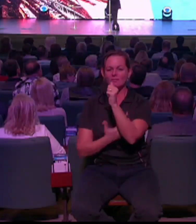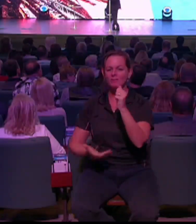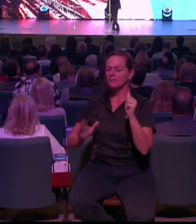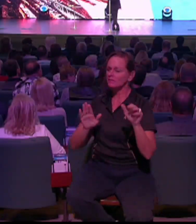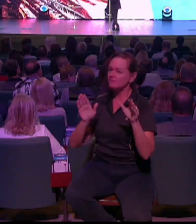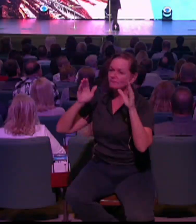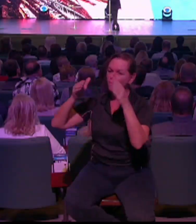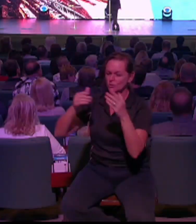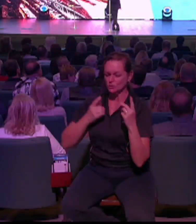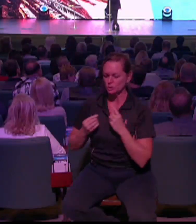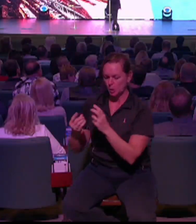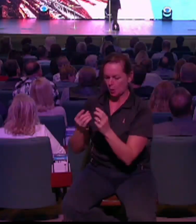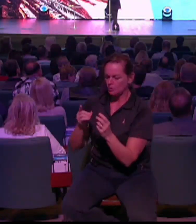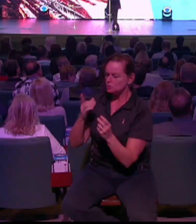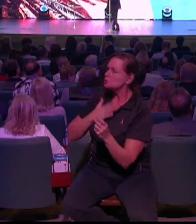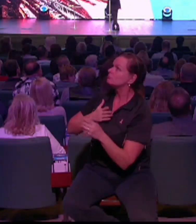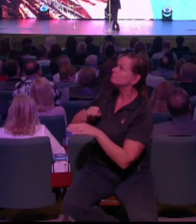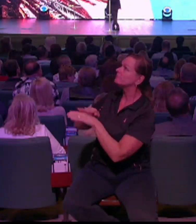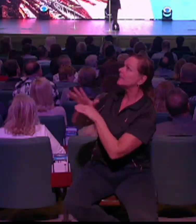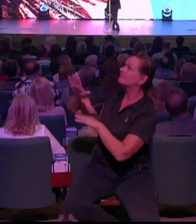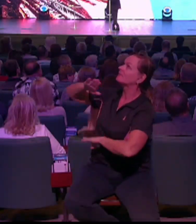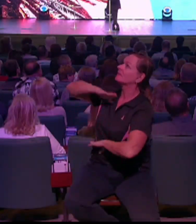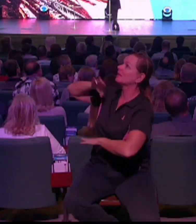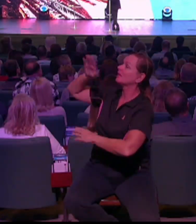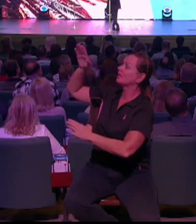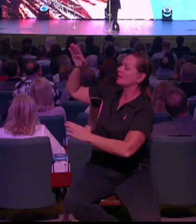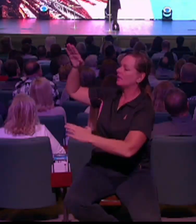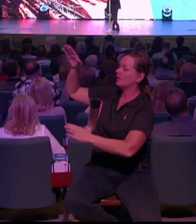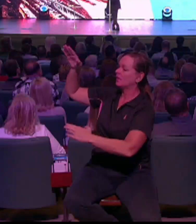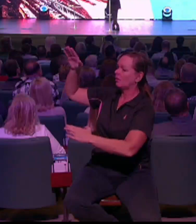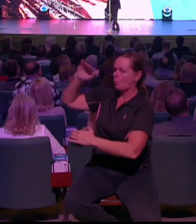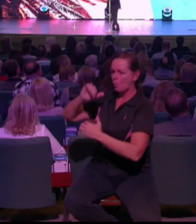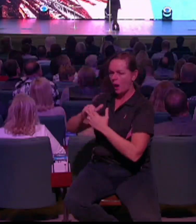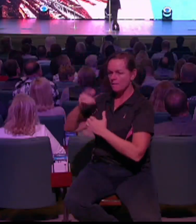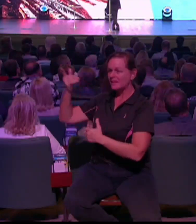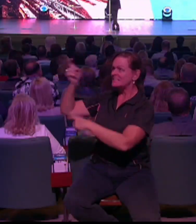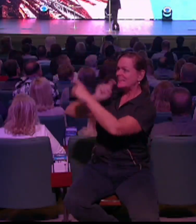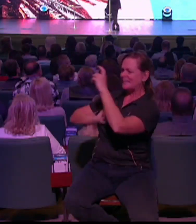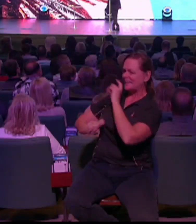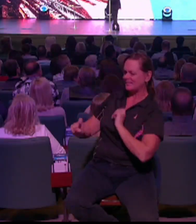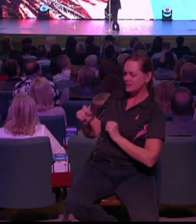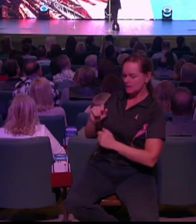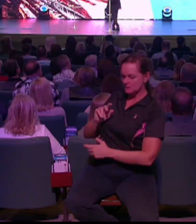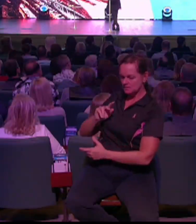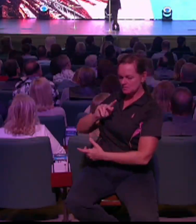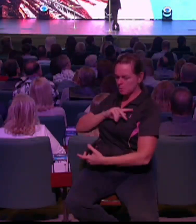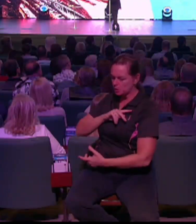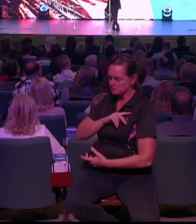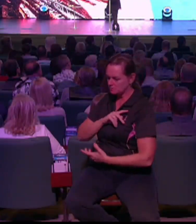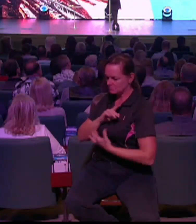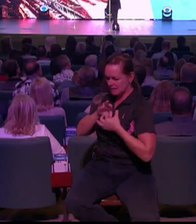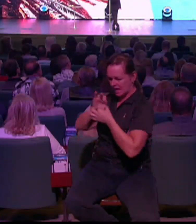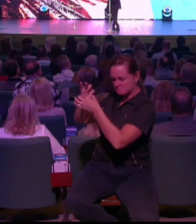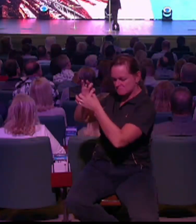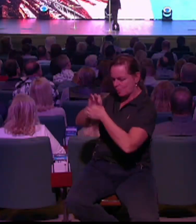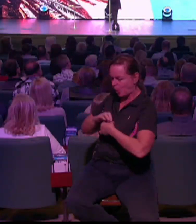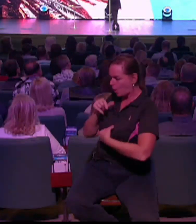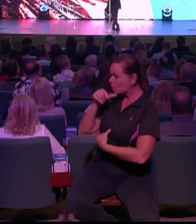miraculously given to us by getting to know personally and intimately the one who invited us to